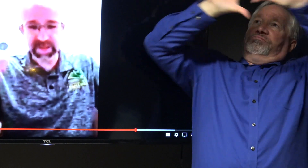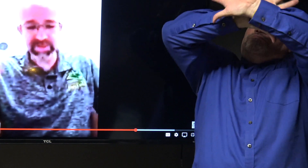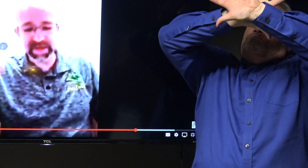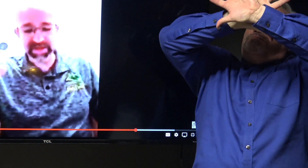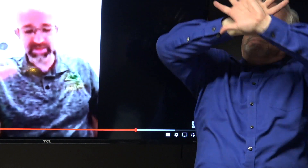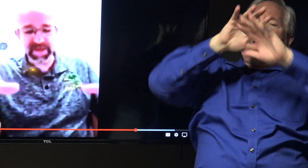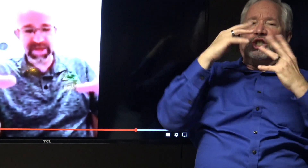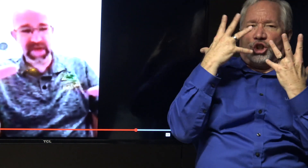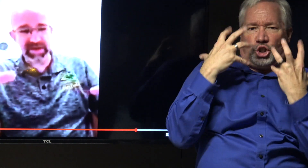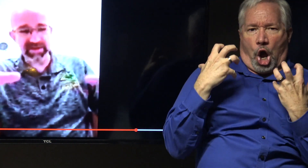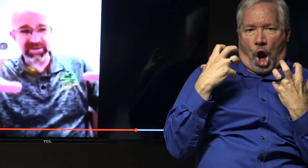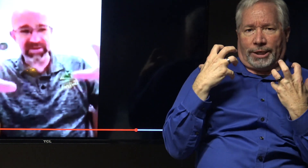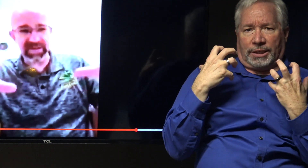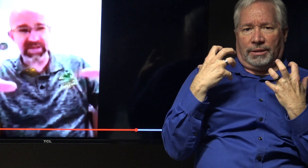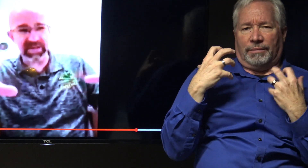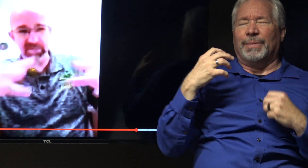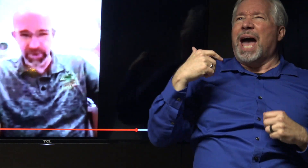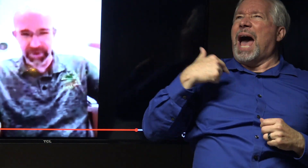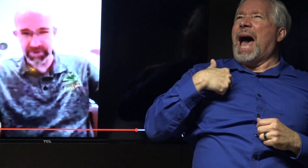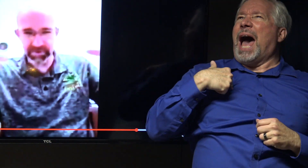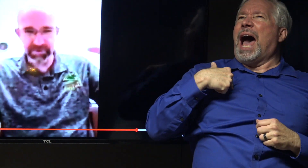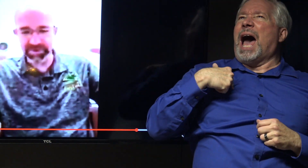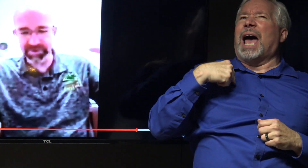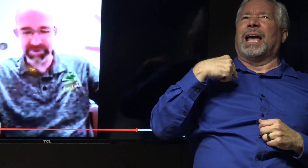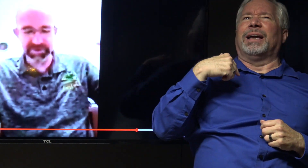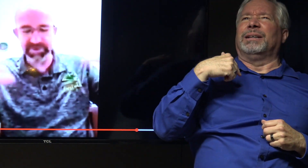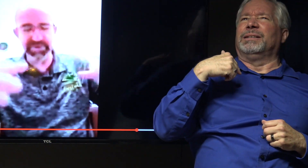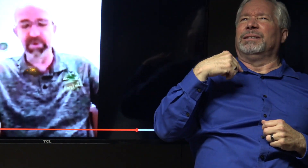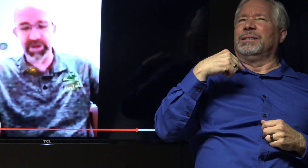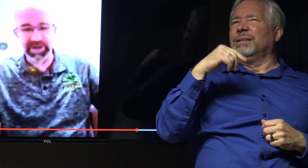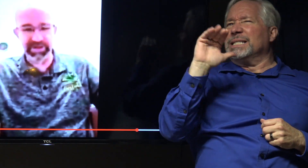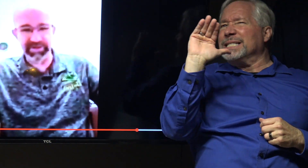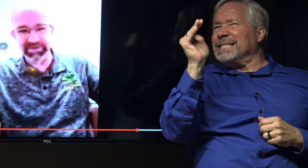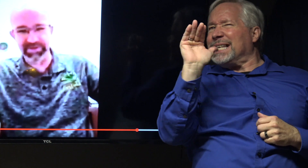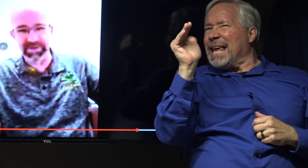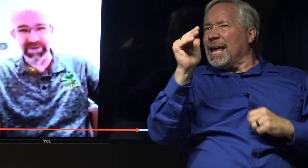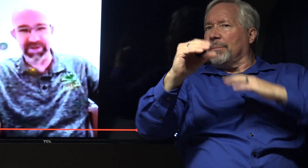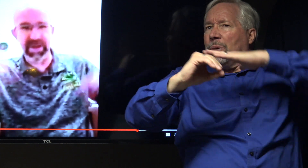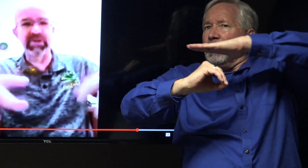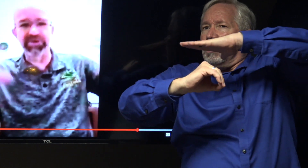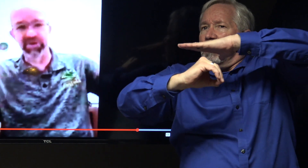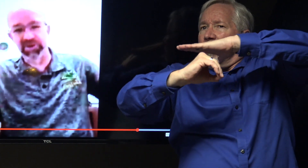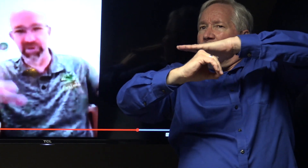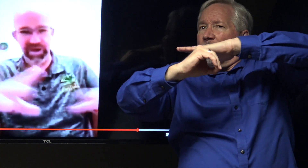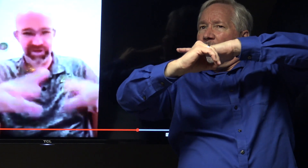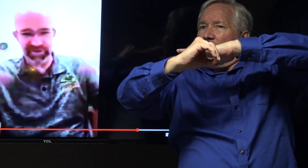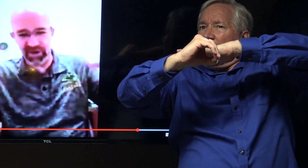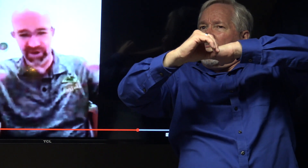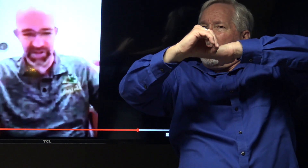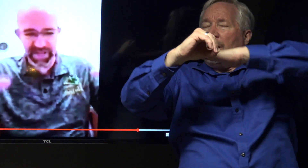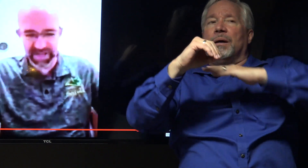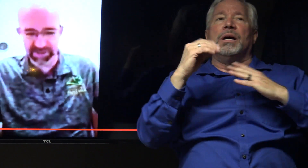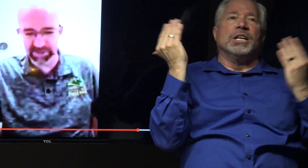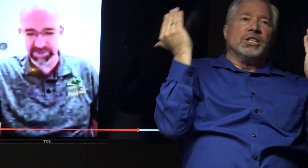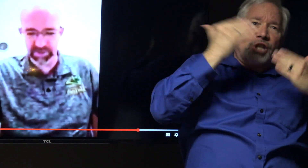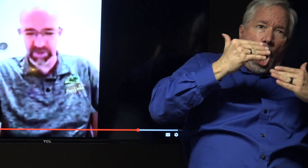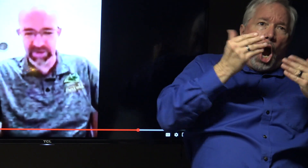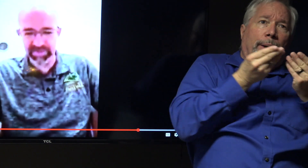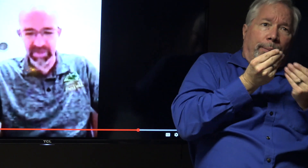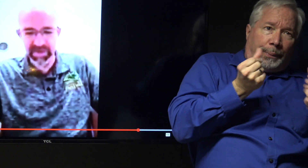And then I began to make out like a morning. It was morning and the night was going away and the fog and the haze were drifting away.